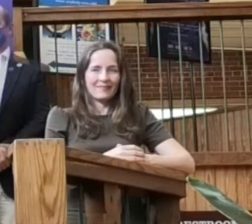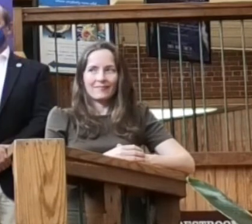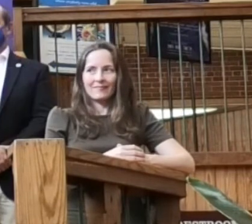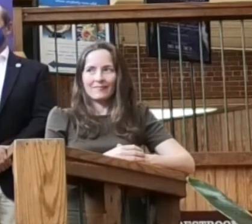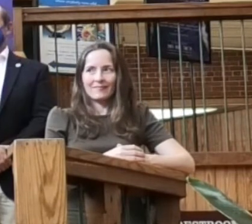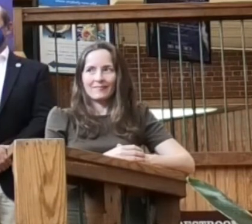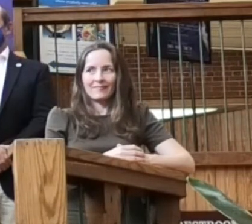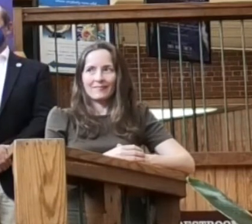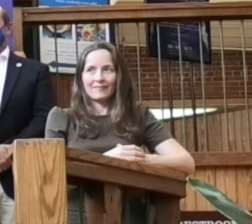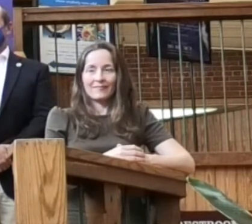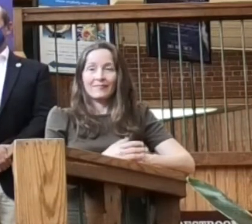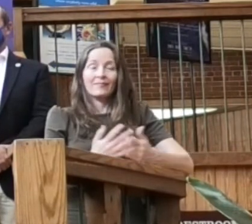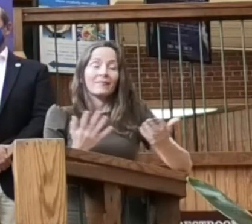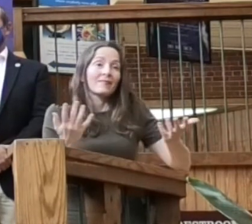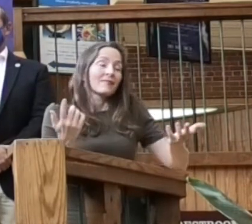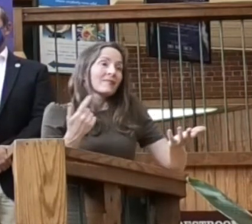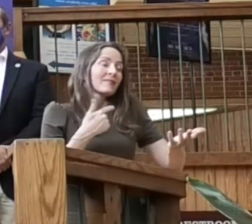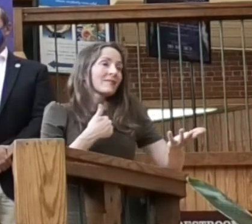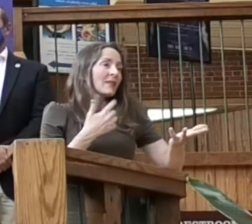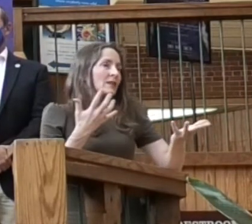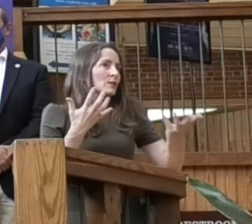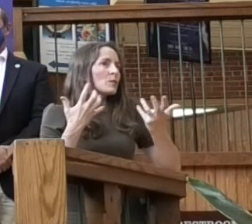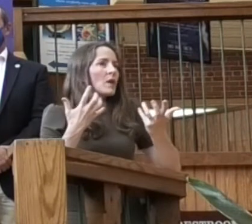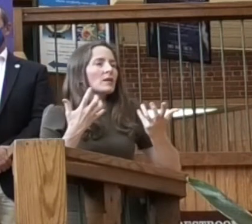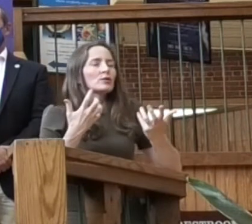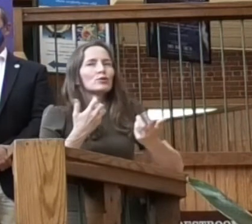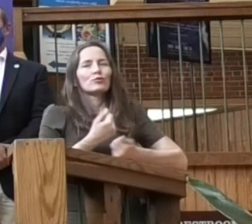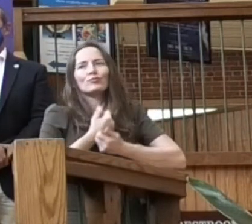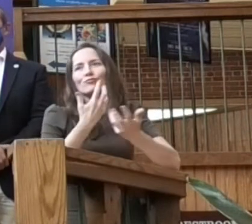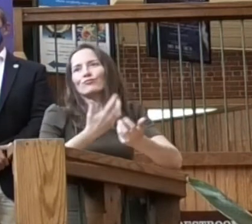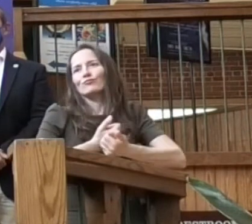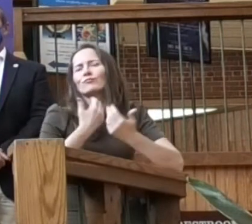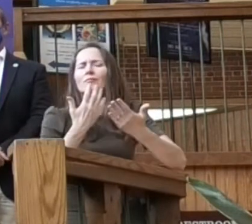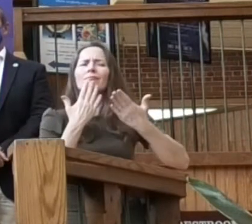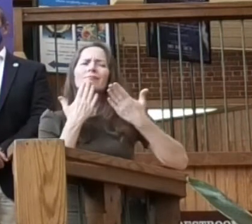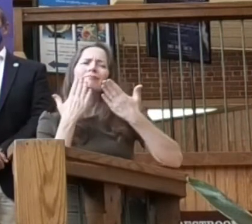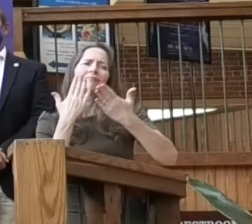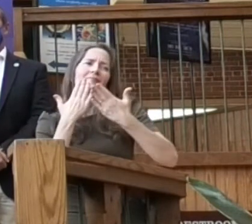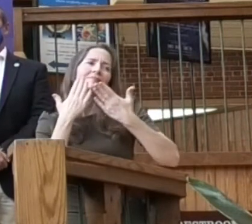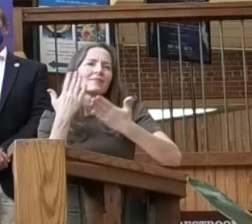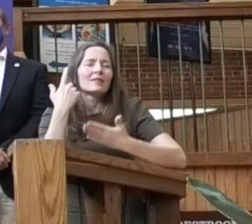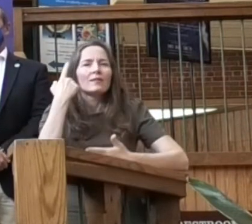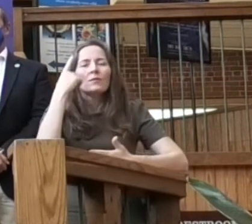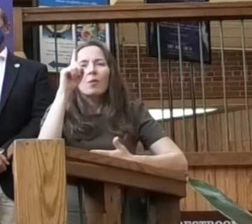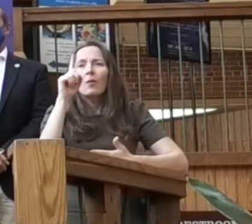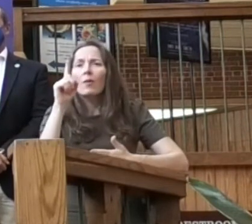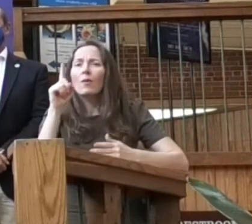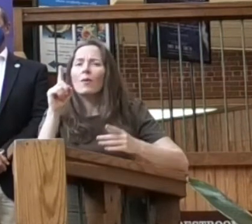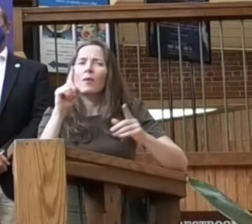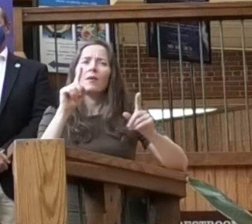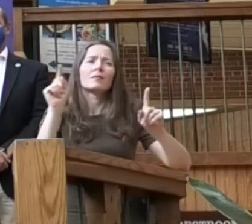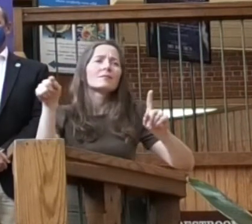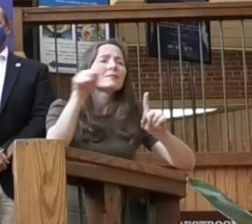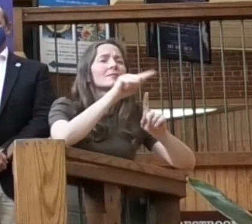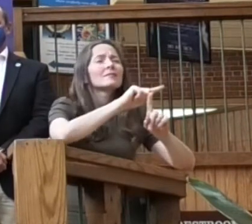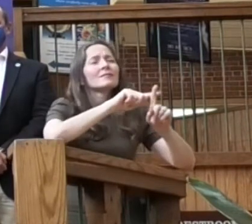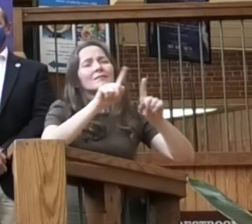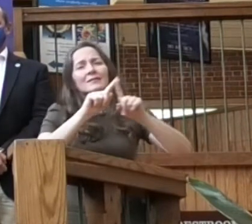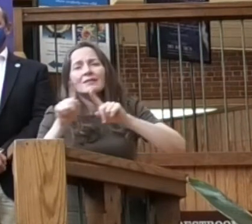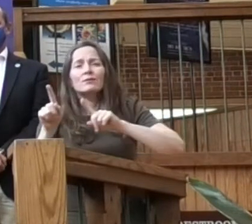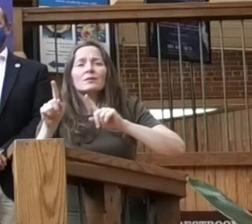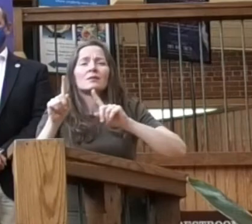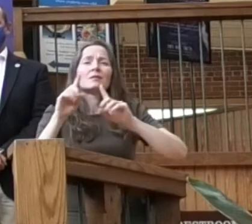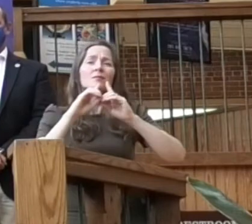I just like to express my gratitude for all the collaborators and HOCO RISE that made this